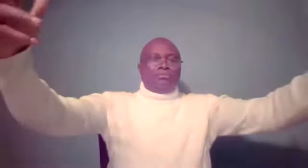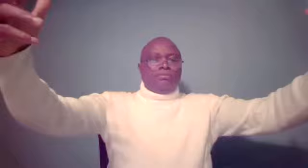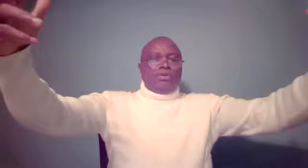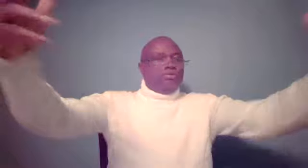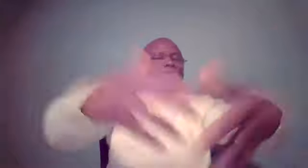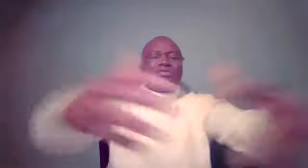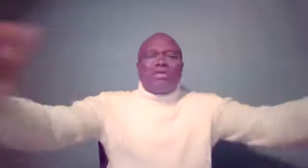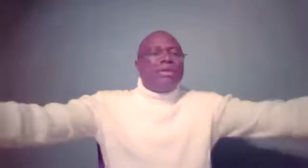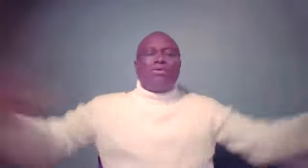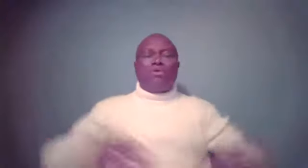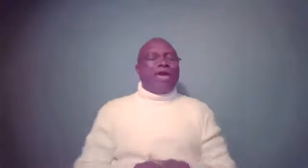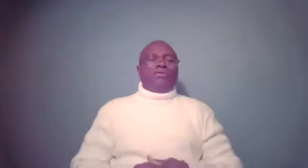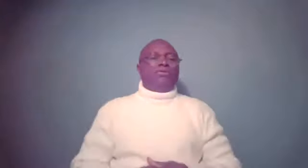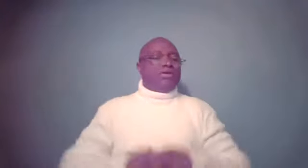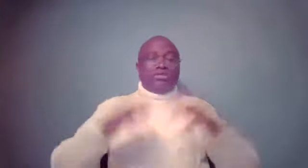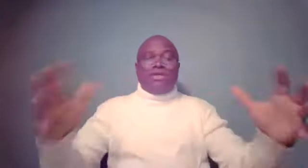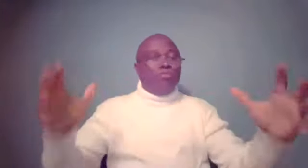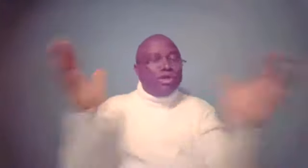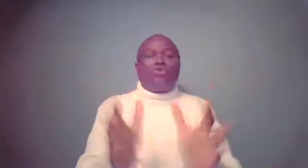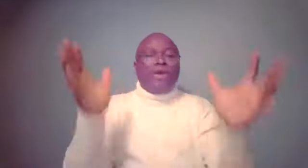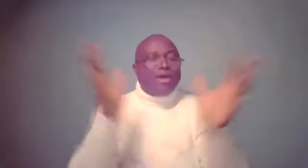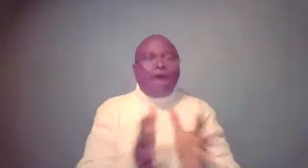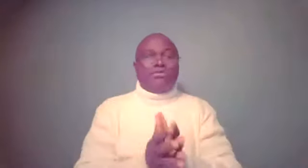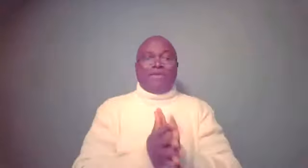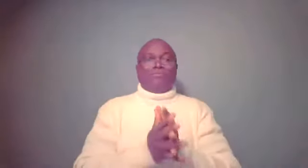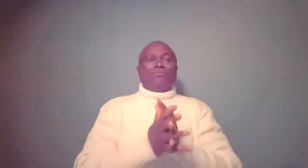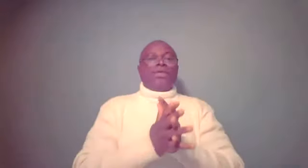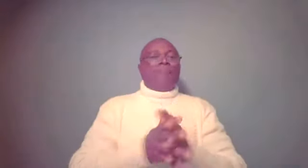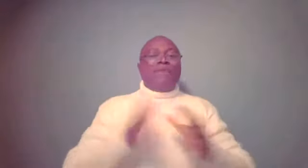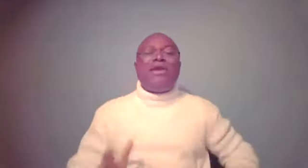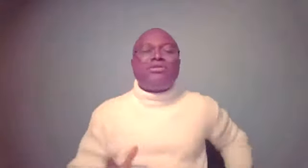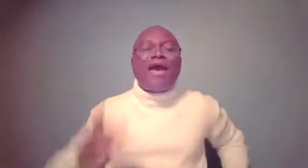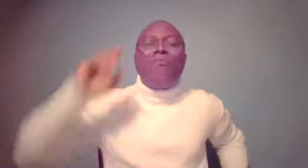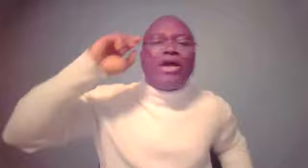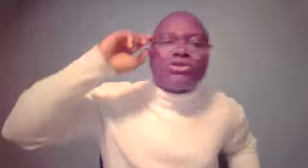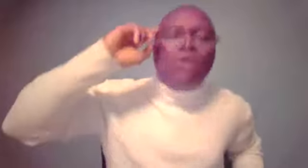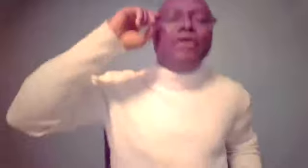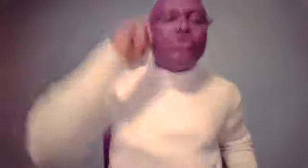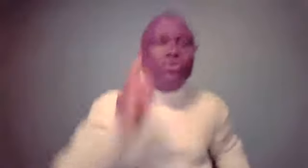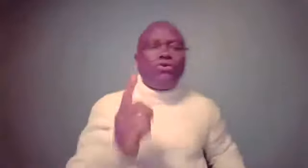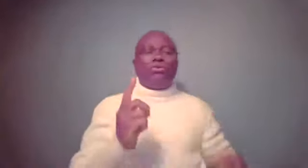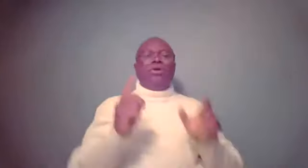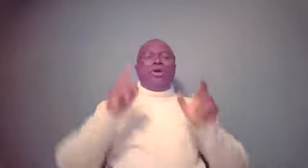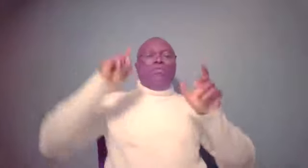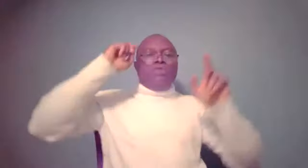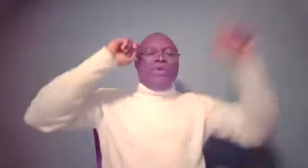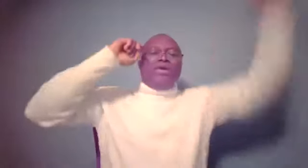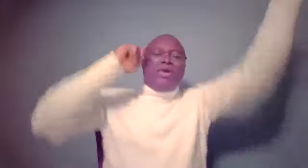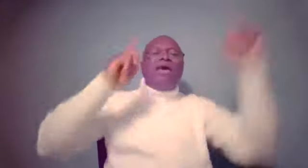And you can see them along the way. You can see that we do encounter them. And many a time we are so in tune, when we hear